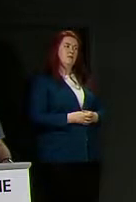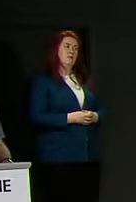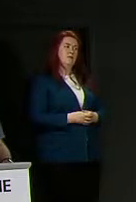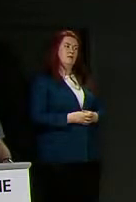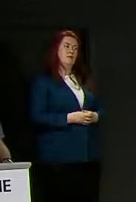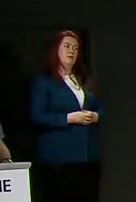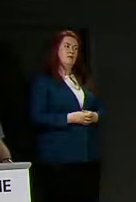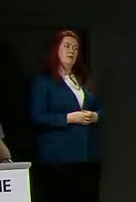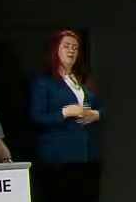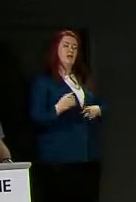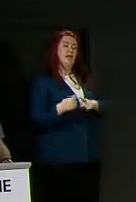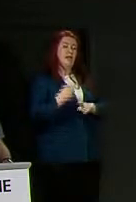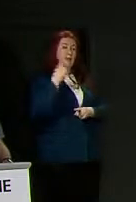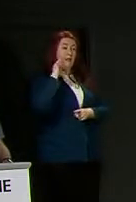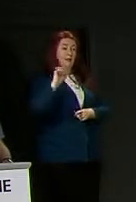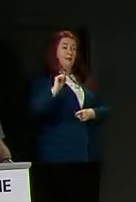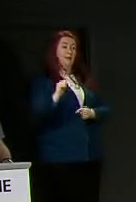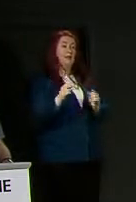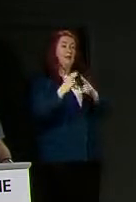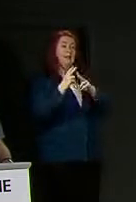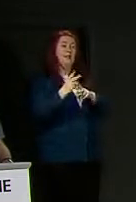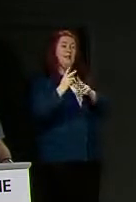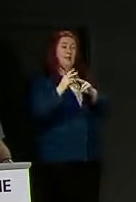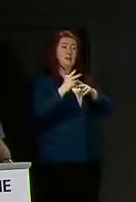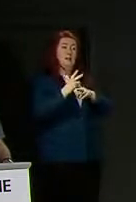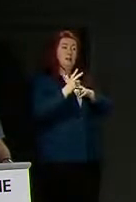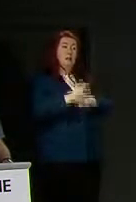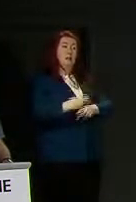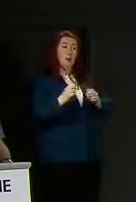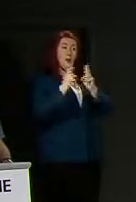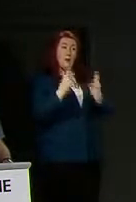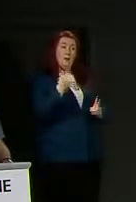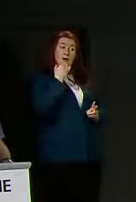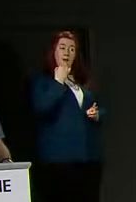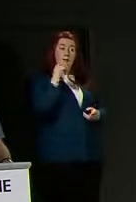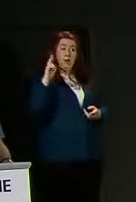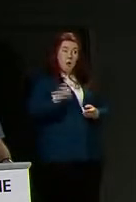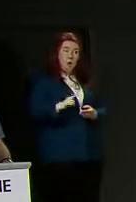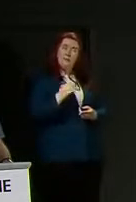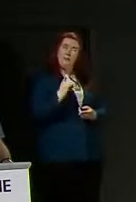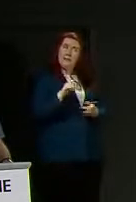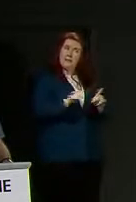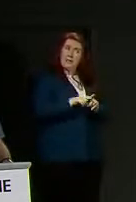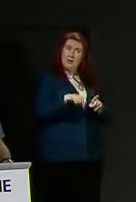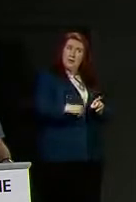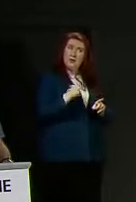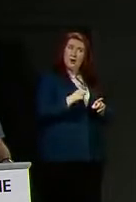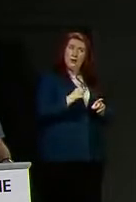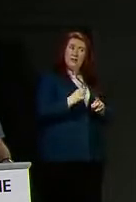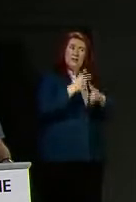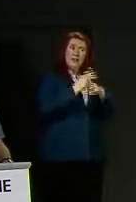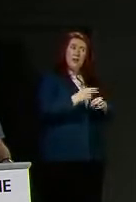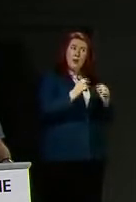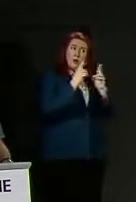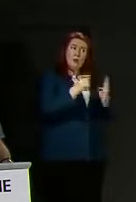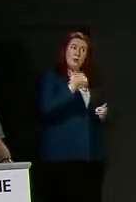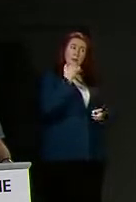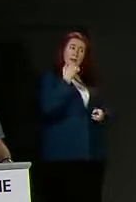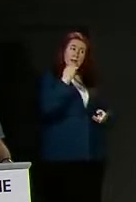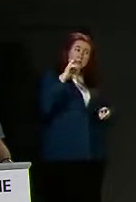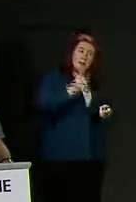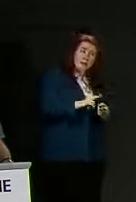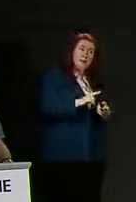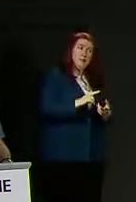is being underplayed given the number of excess deaths recorded in care homes over and above those which are